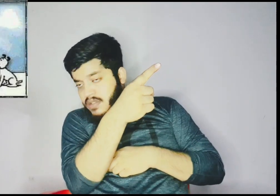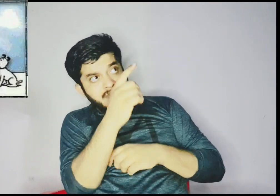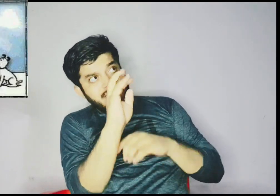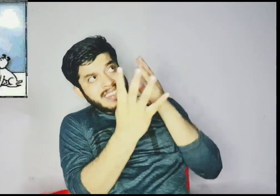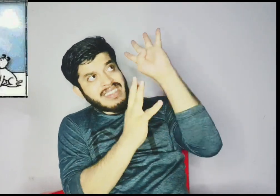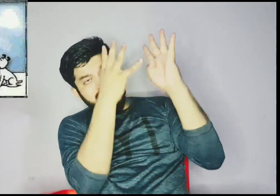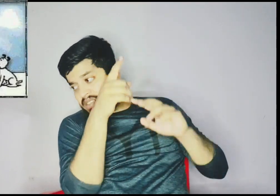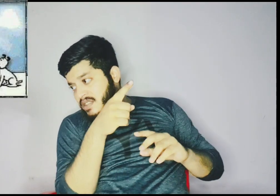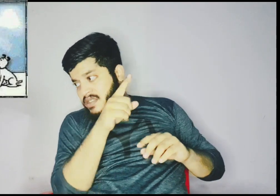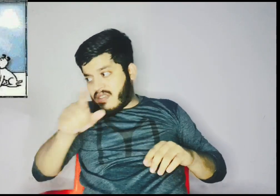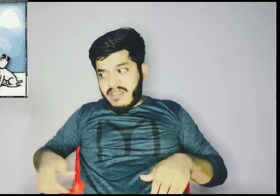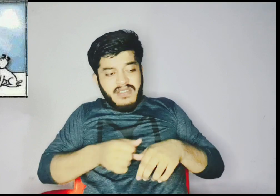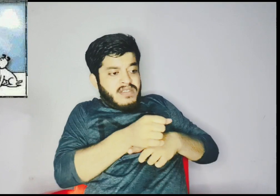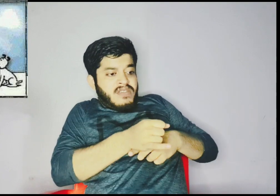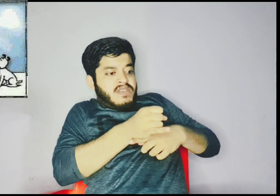Dangerous times don't fly too high.